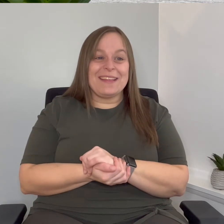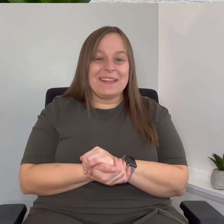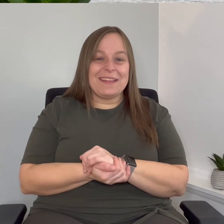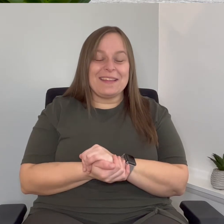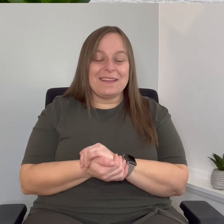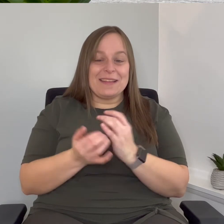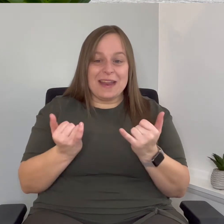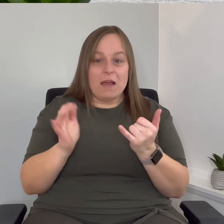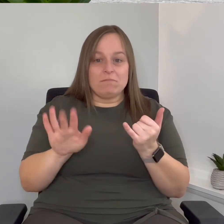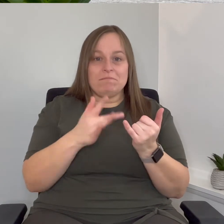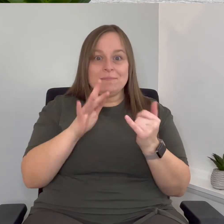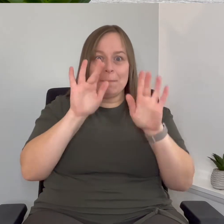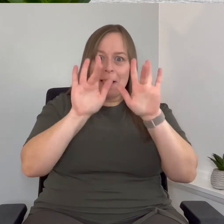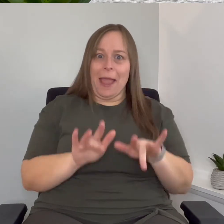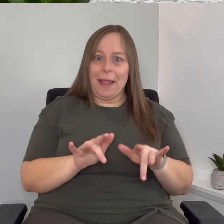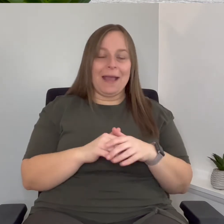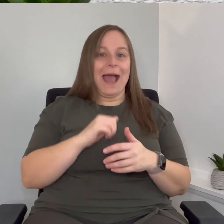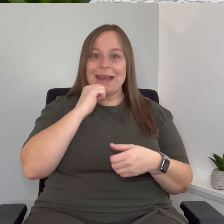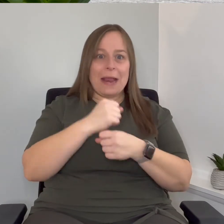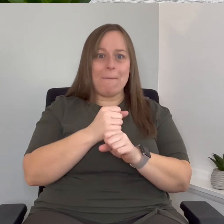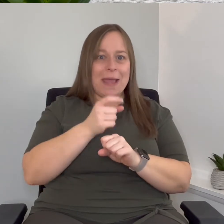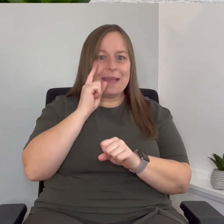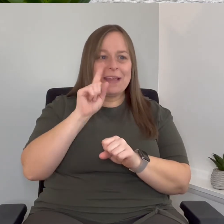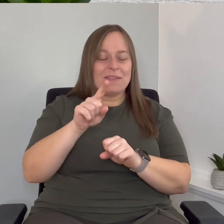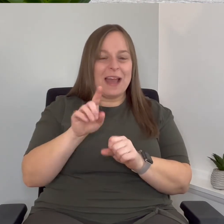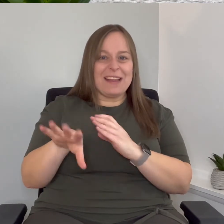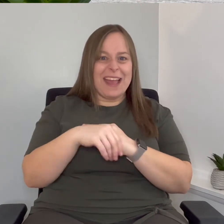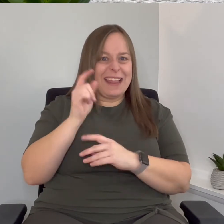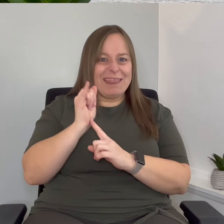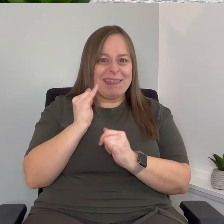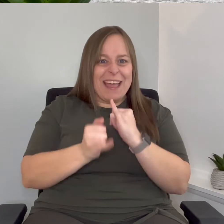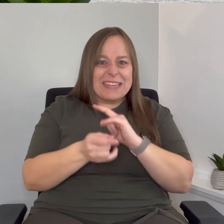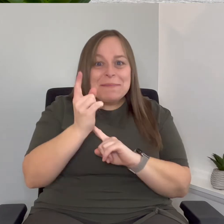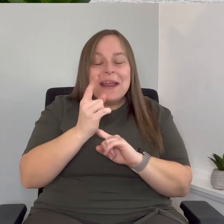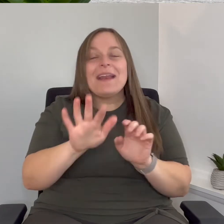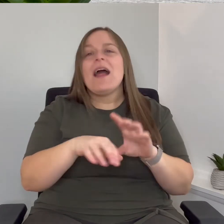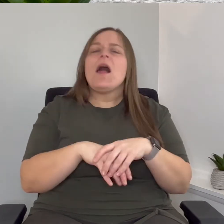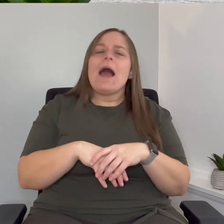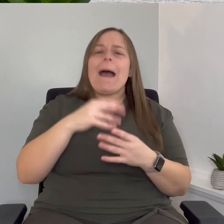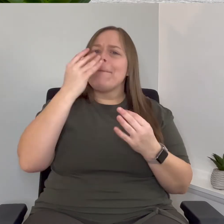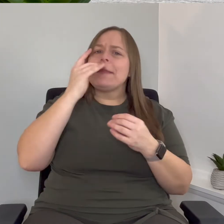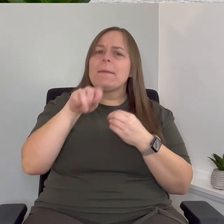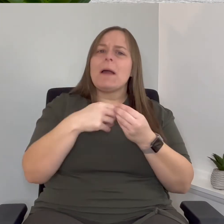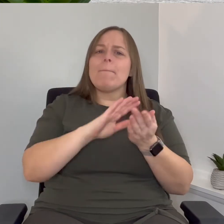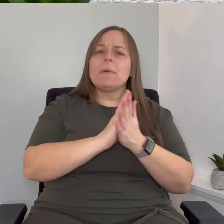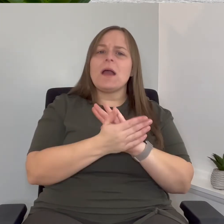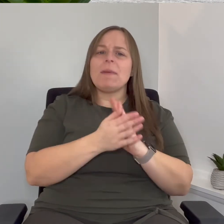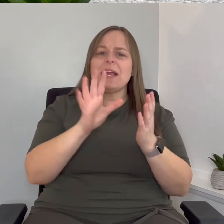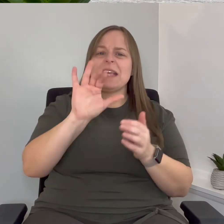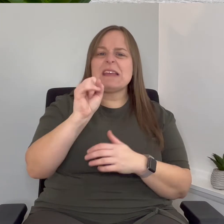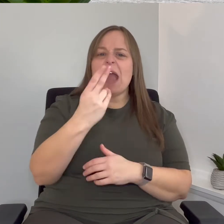now blank screen because I didn't make anything for this I just added it last minute I'm thinking about becoming a cash spender